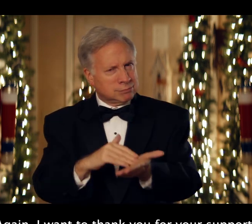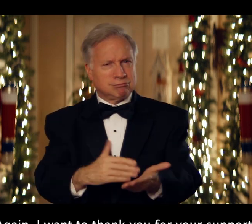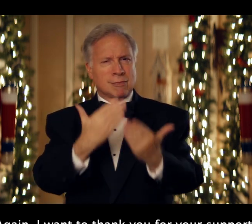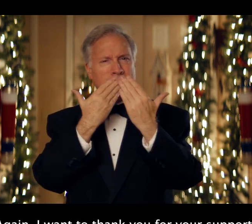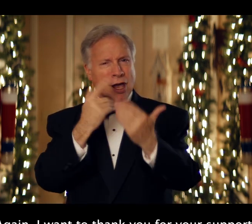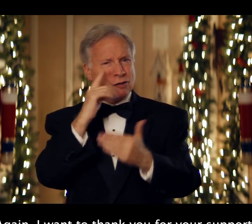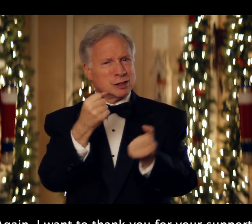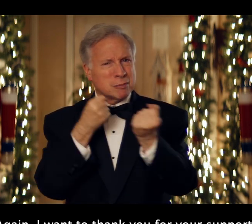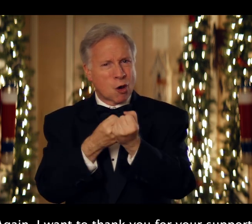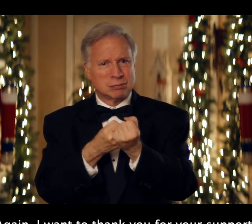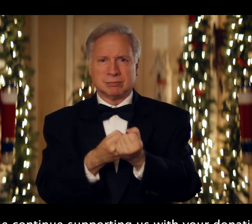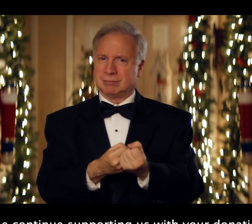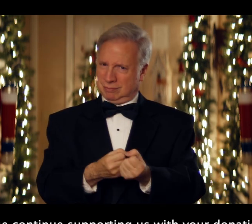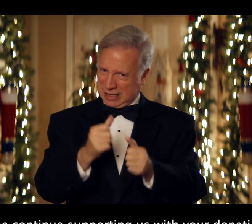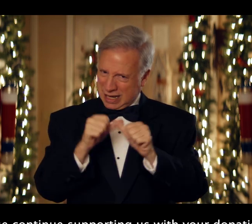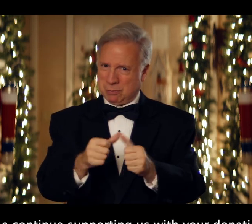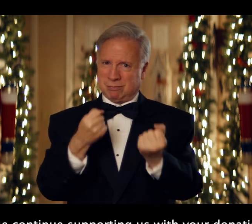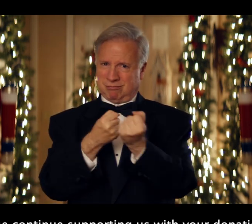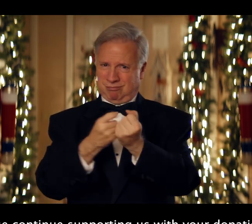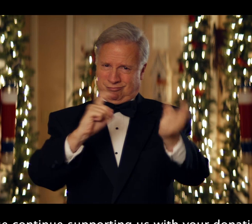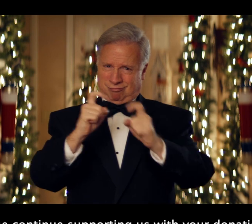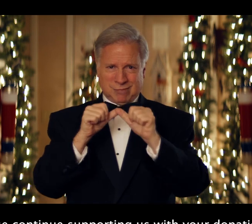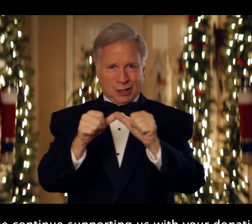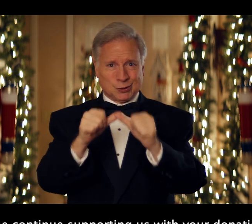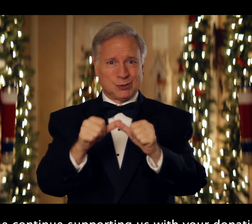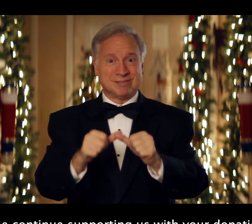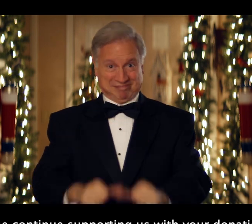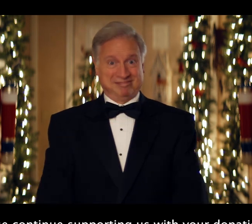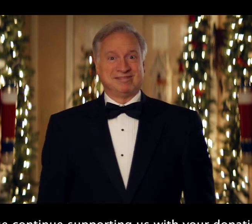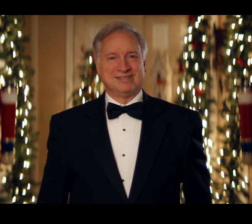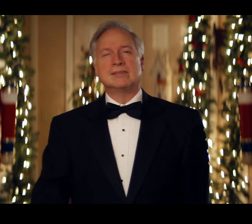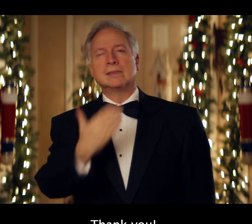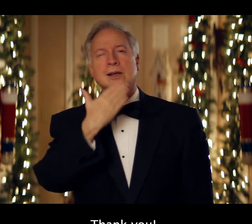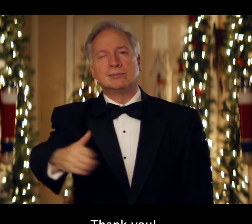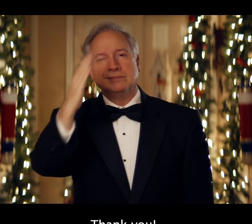you for your support. Please continue supporting us with your donations. Thank you.